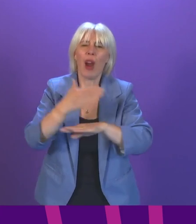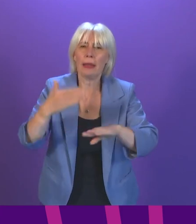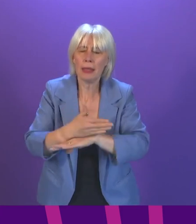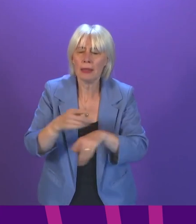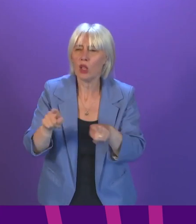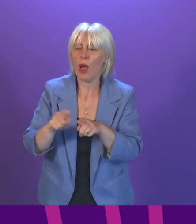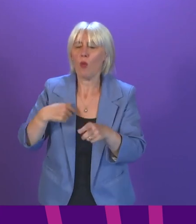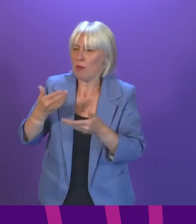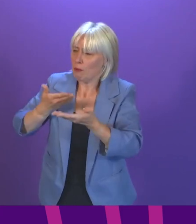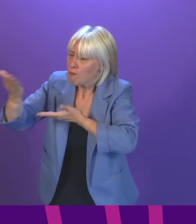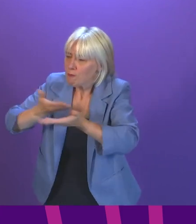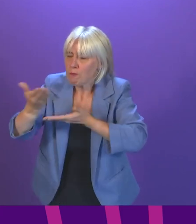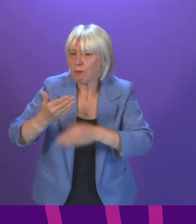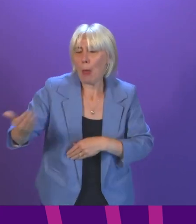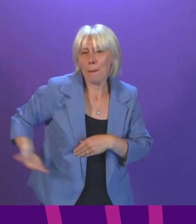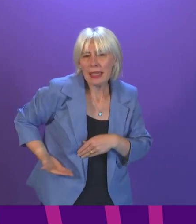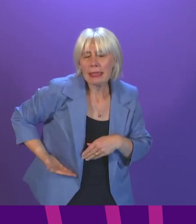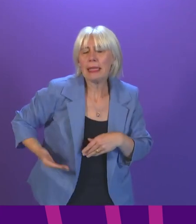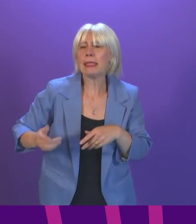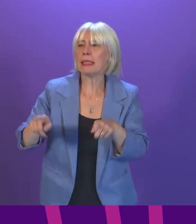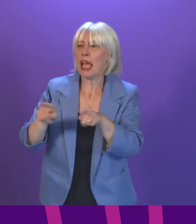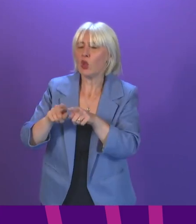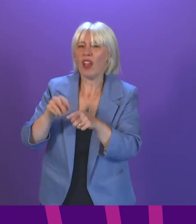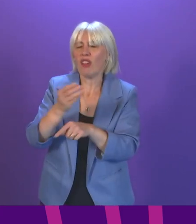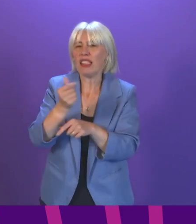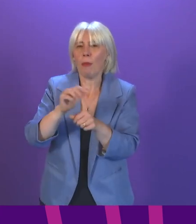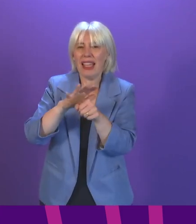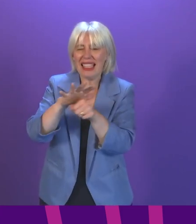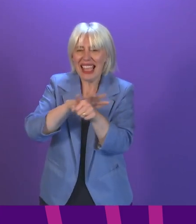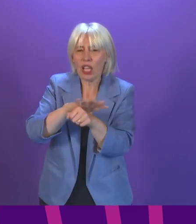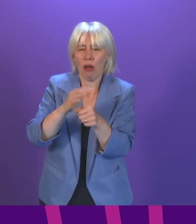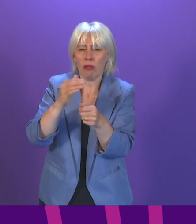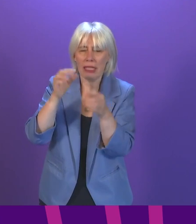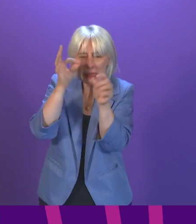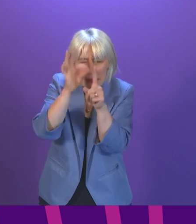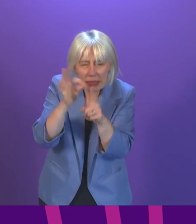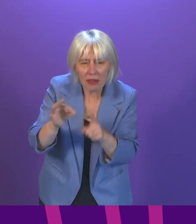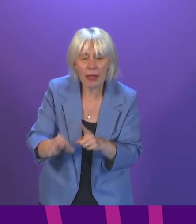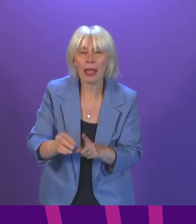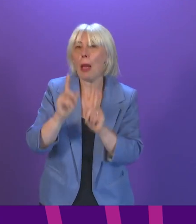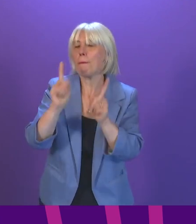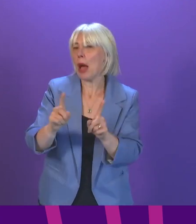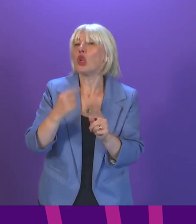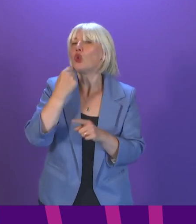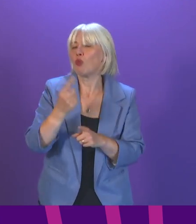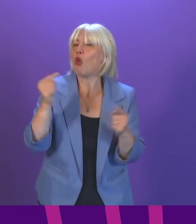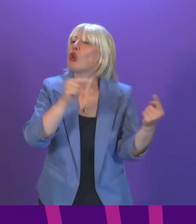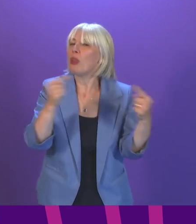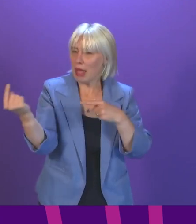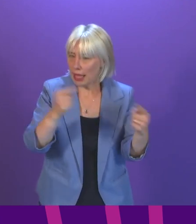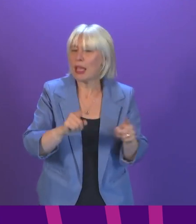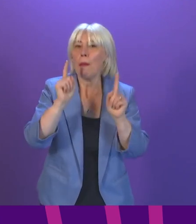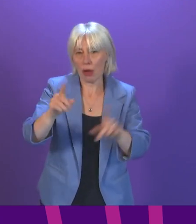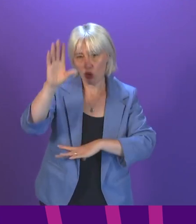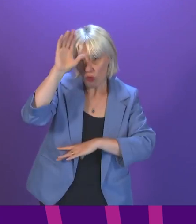with business to finalise the detail and produce sector-specific guidance. As we debate this, though, it is important to bear in mind